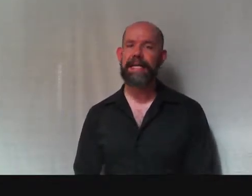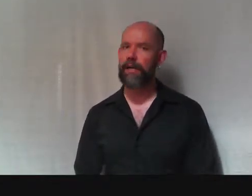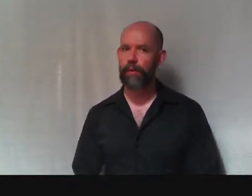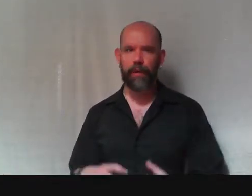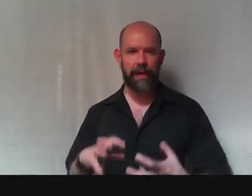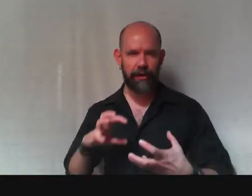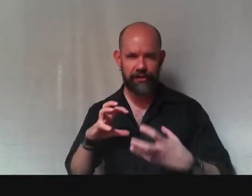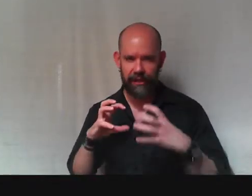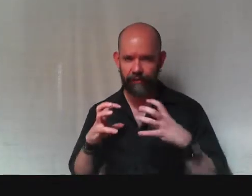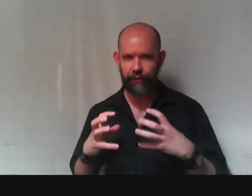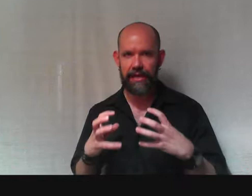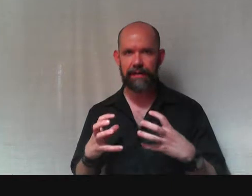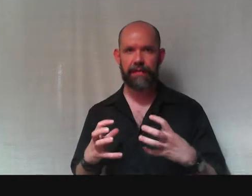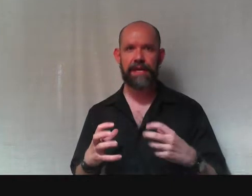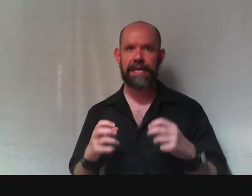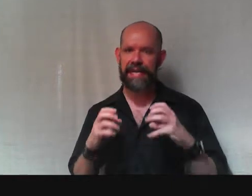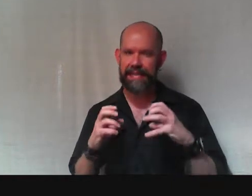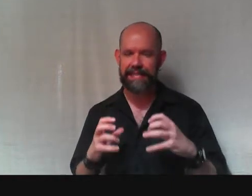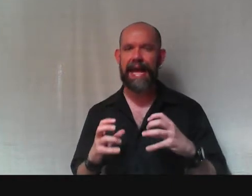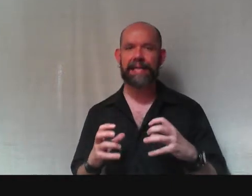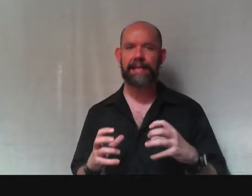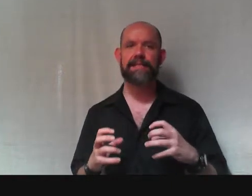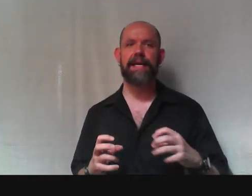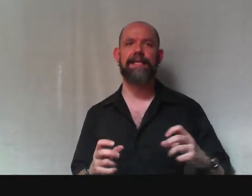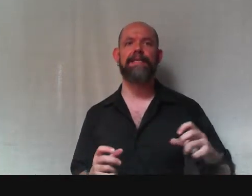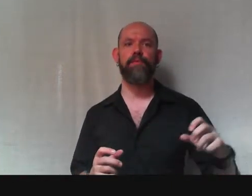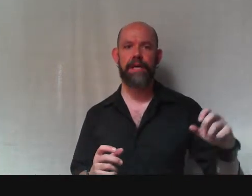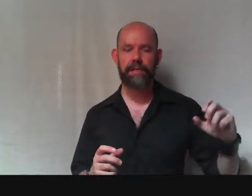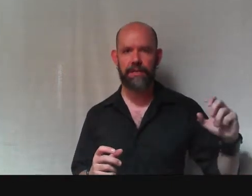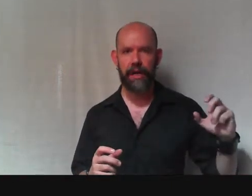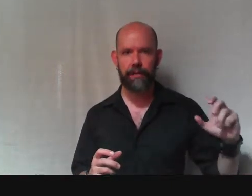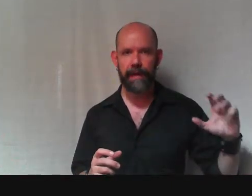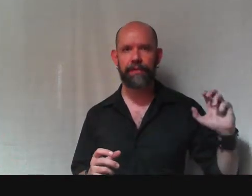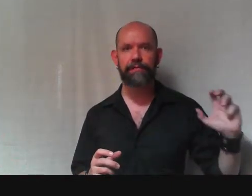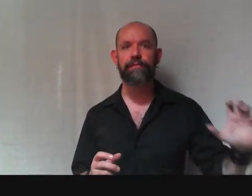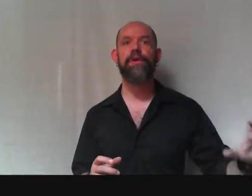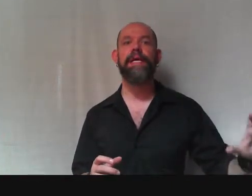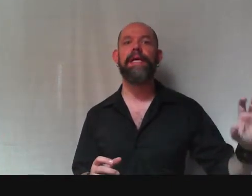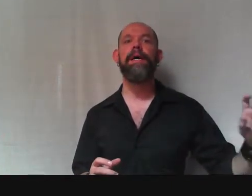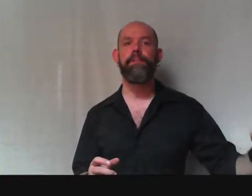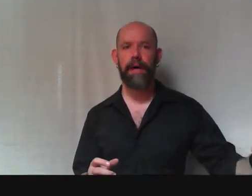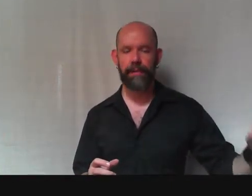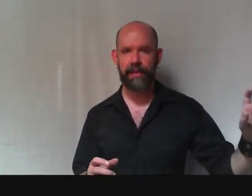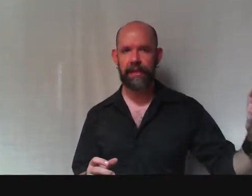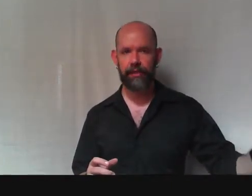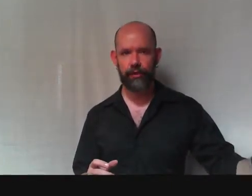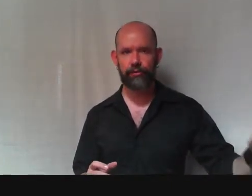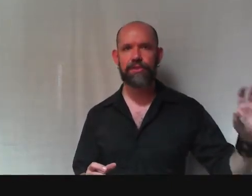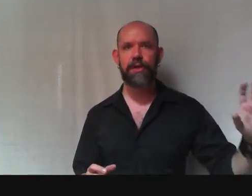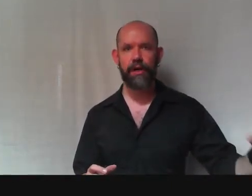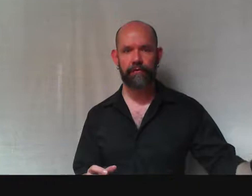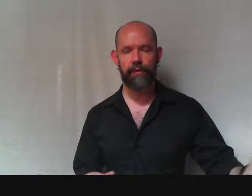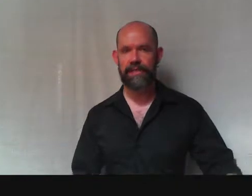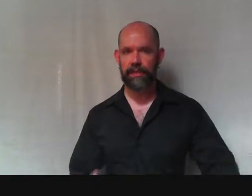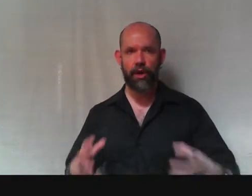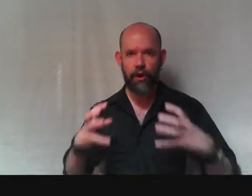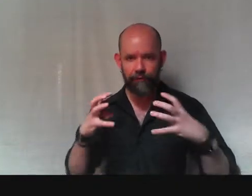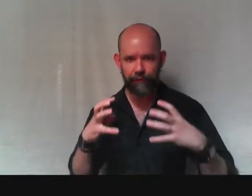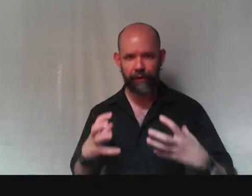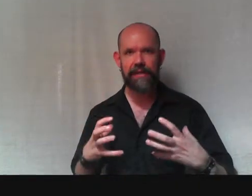here we want to understand freedom to think in exactly the sense that we have been talking about, the free public use of reason. Free